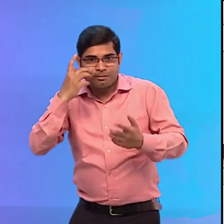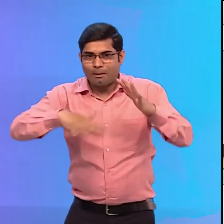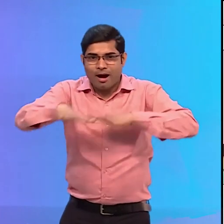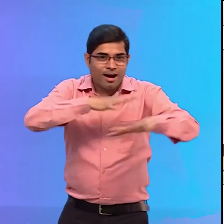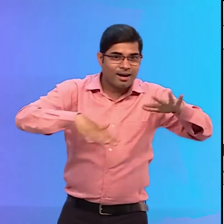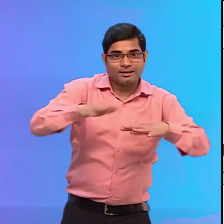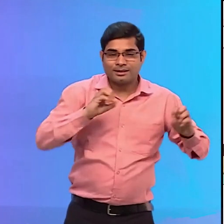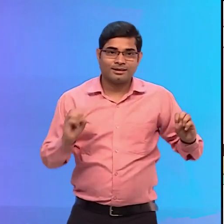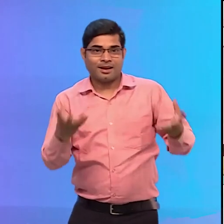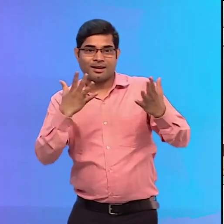accessible